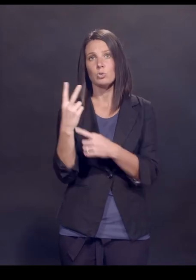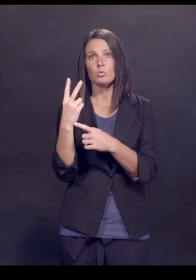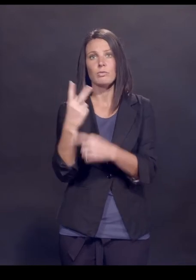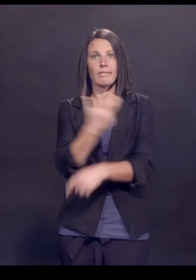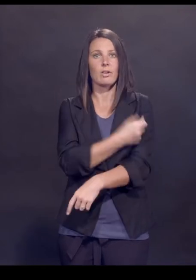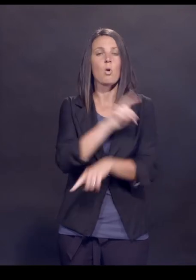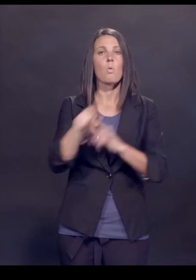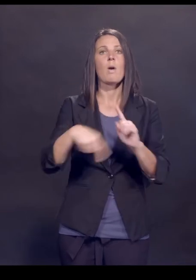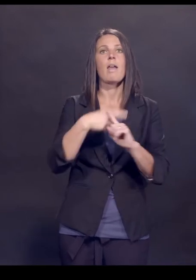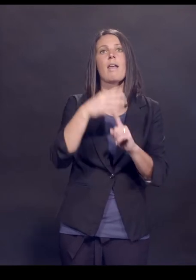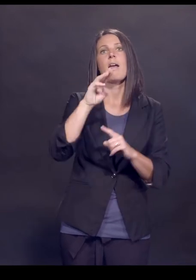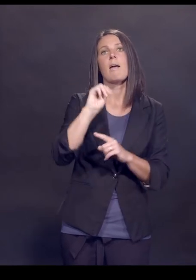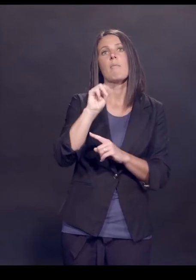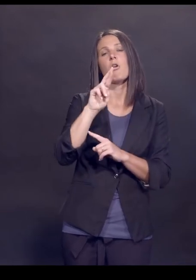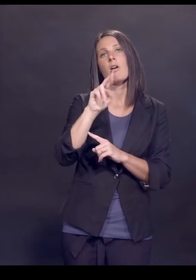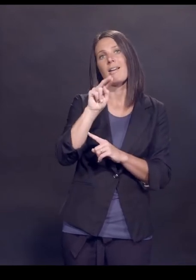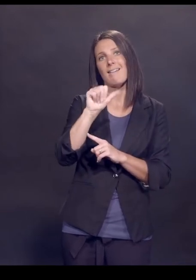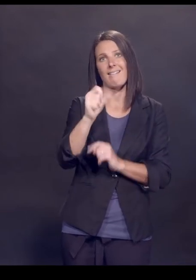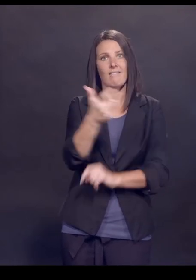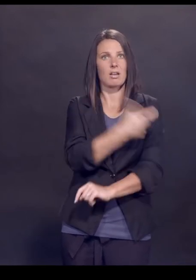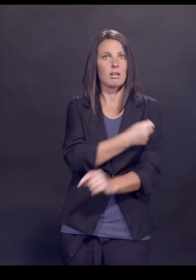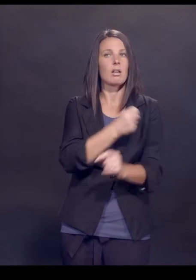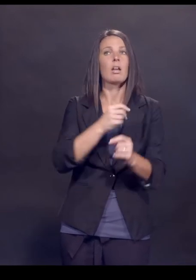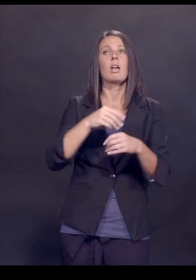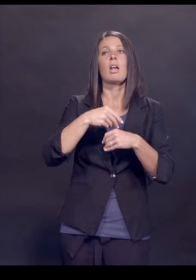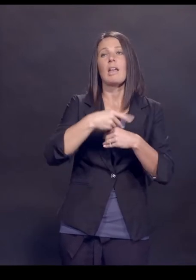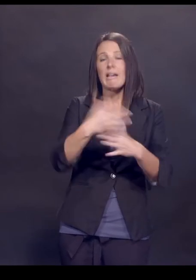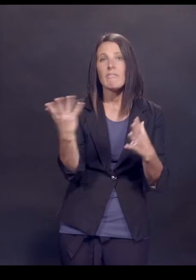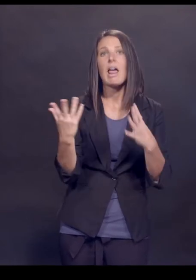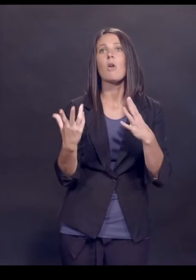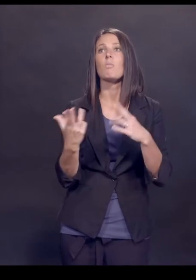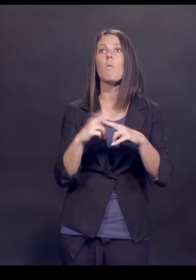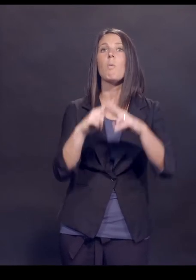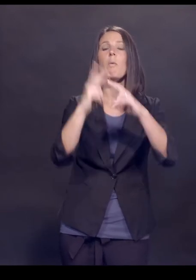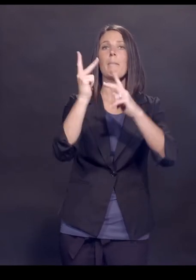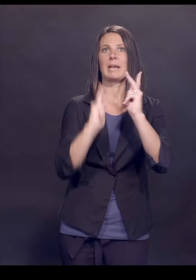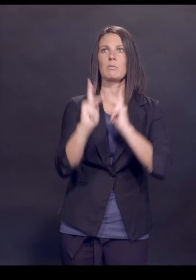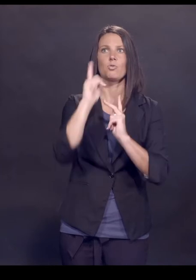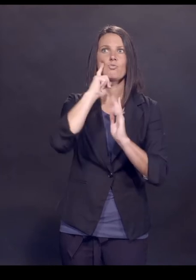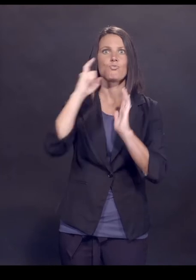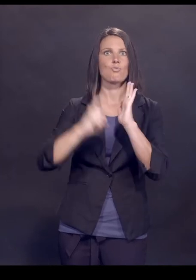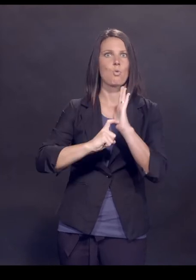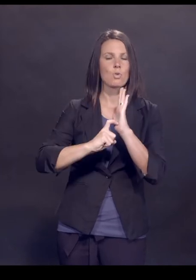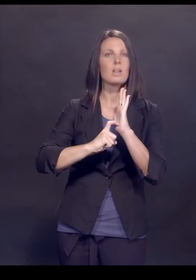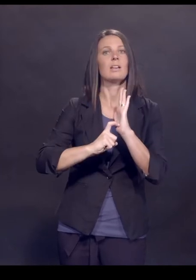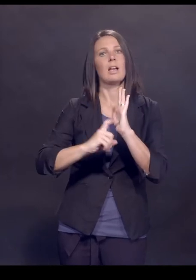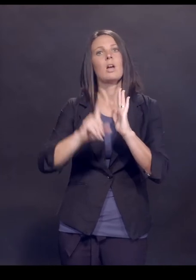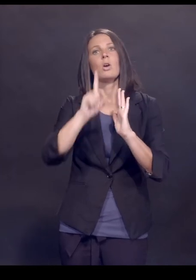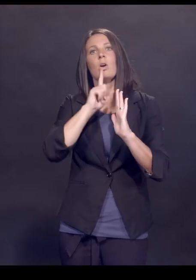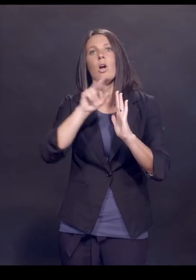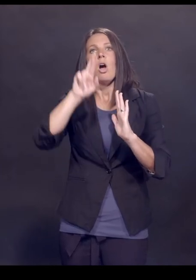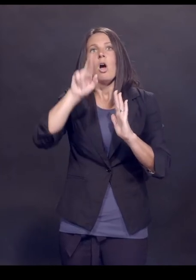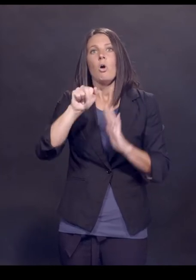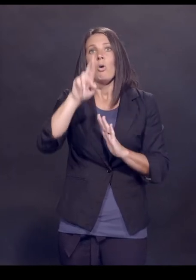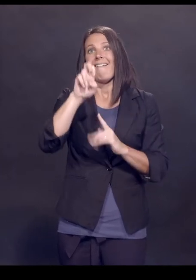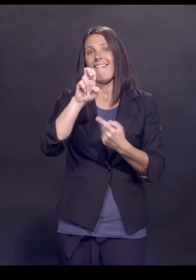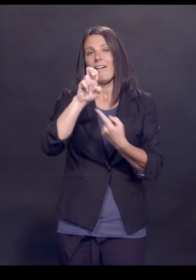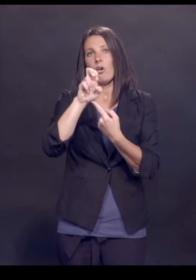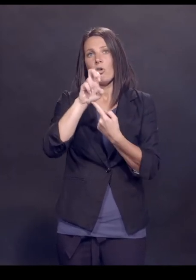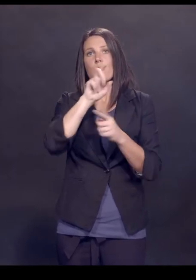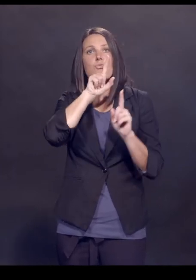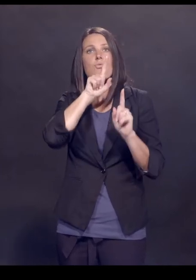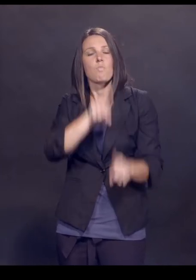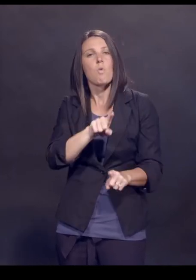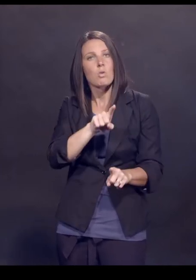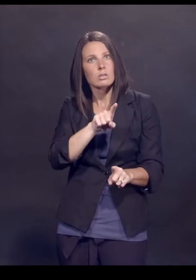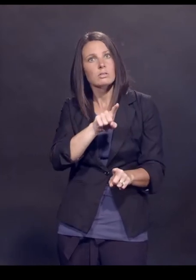vaccines were given to a million people, then 10 million people, then 100 million people, you saw that there was this very rare reports